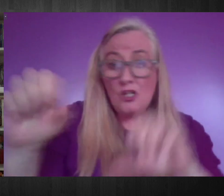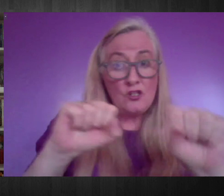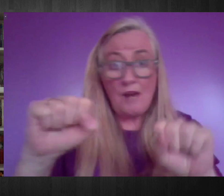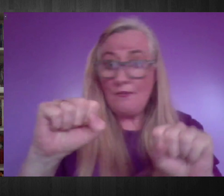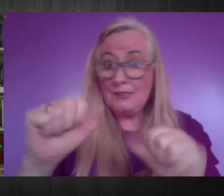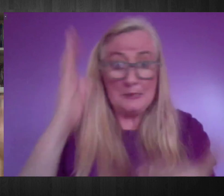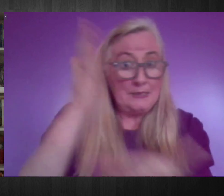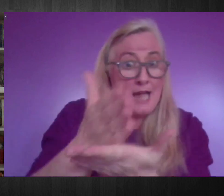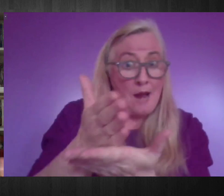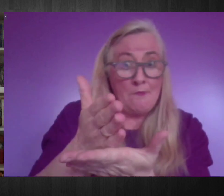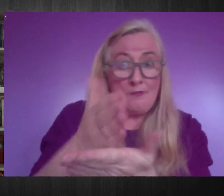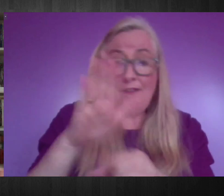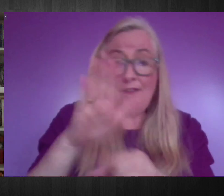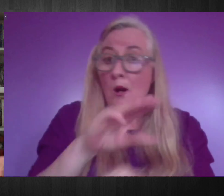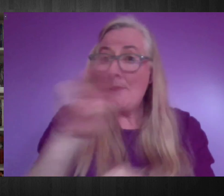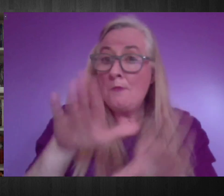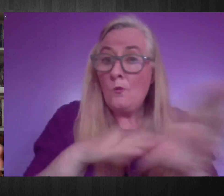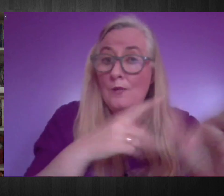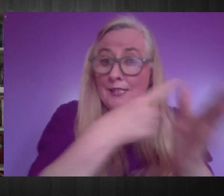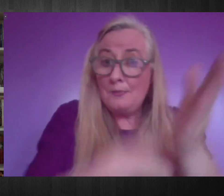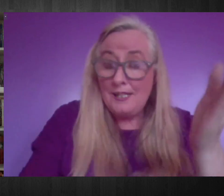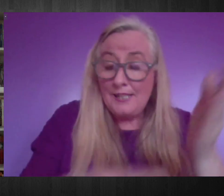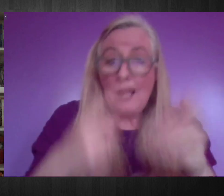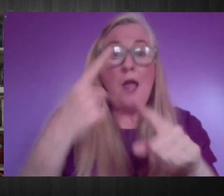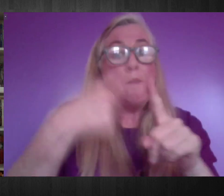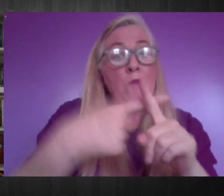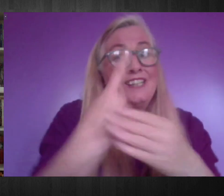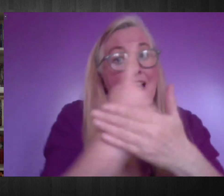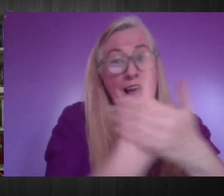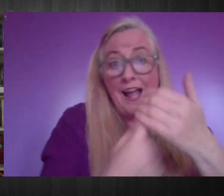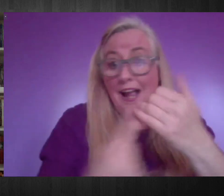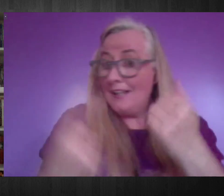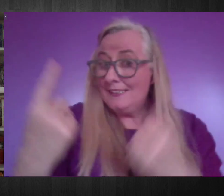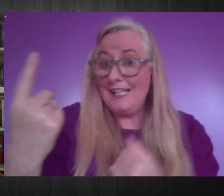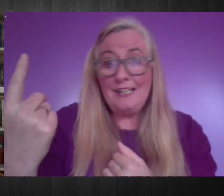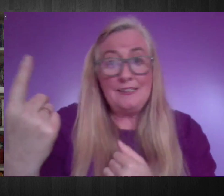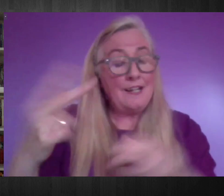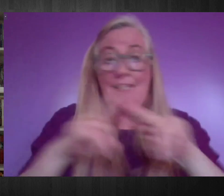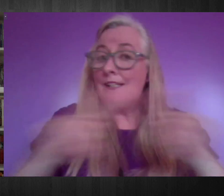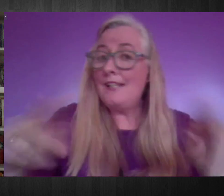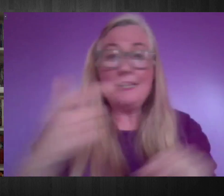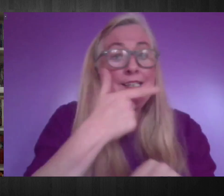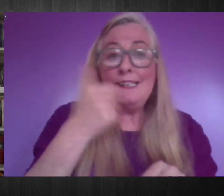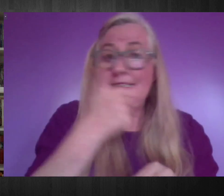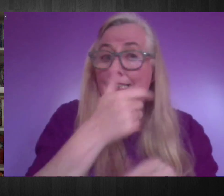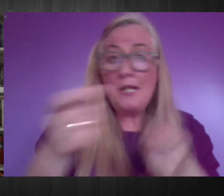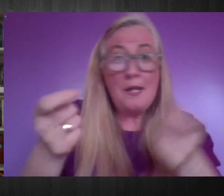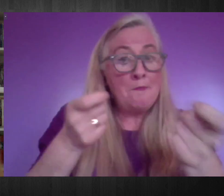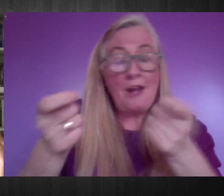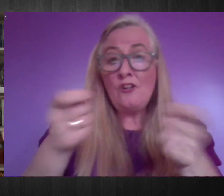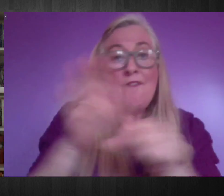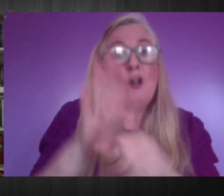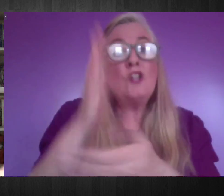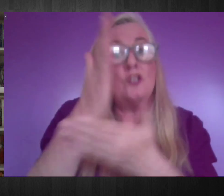disabilities. Not to mention that isolation is not easy to be managed by certain groups of persons with disabilities.